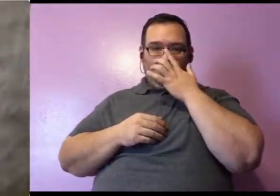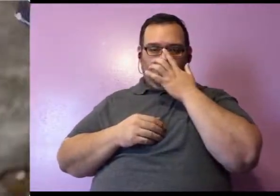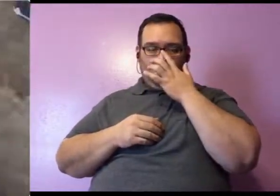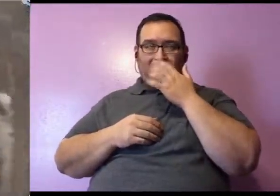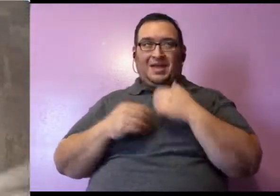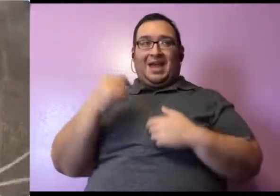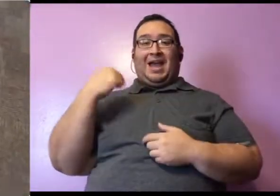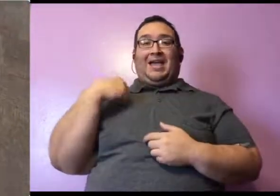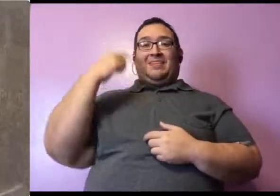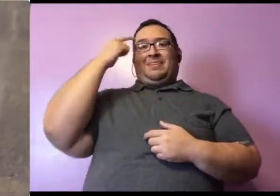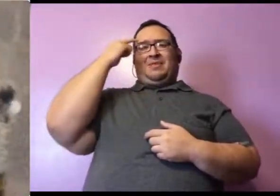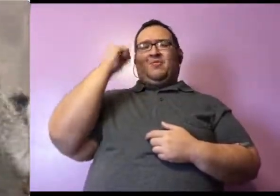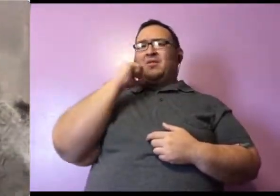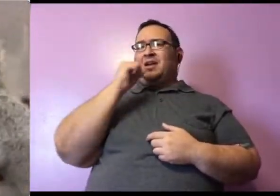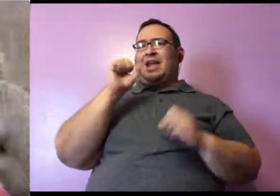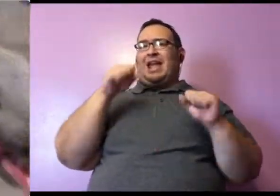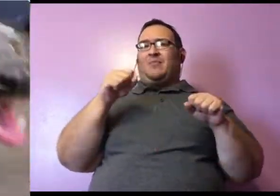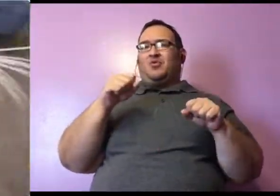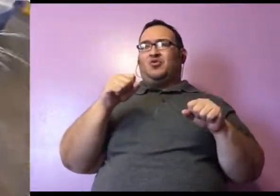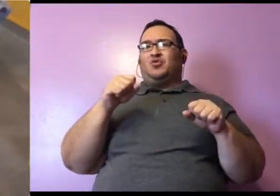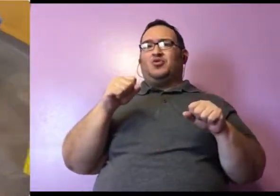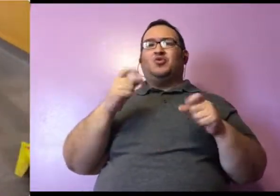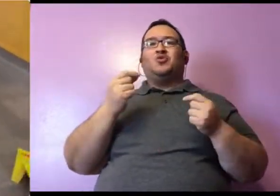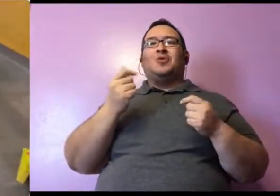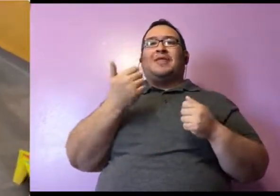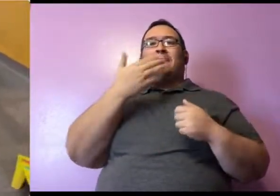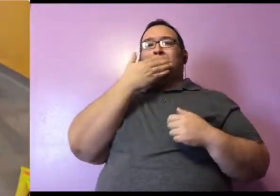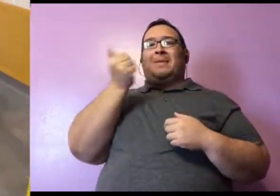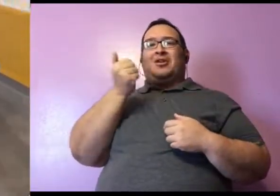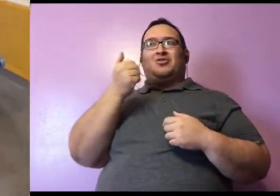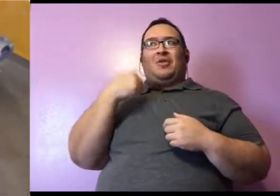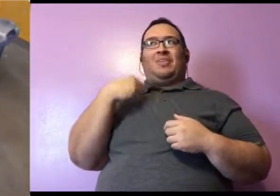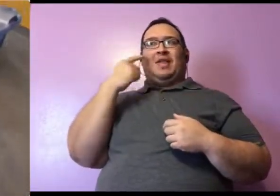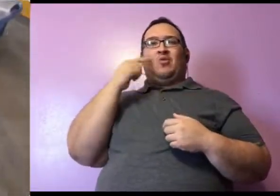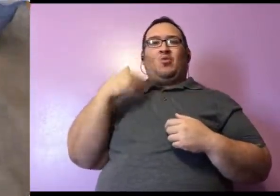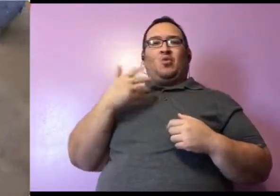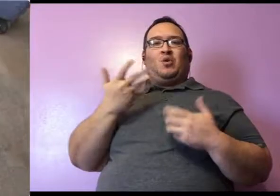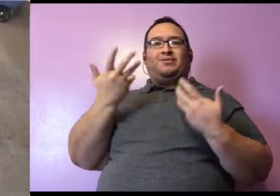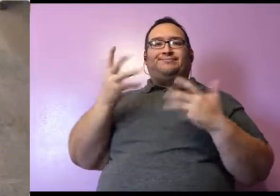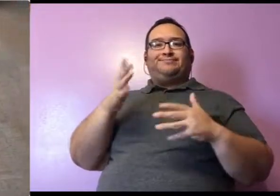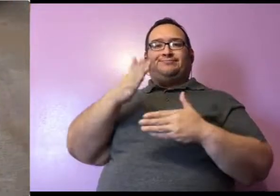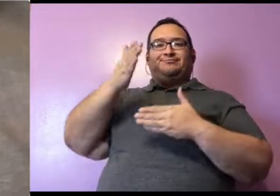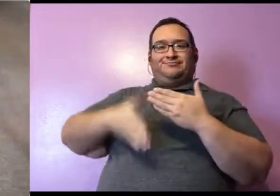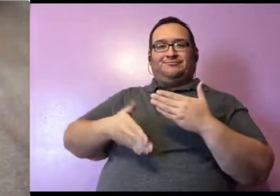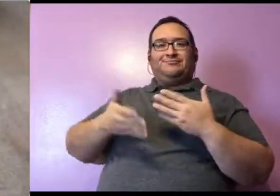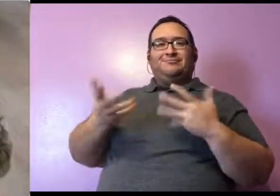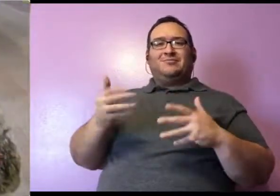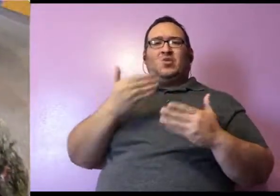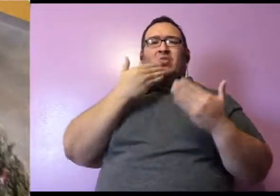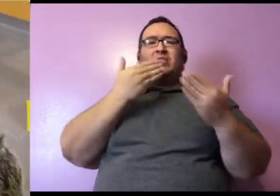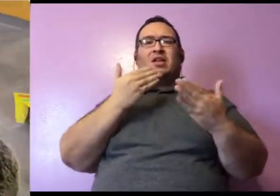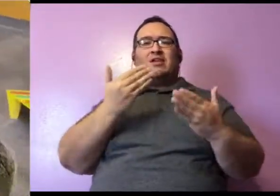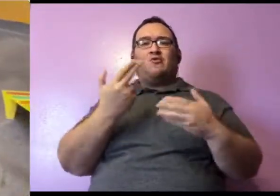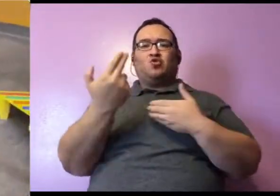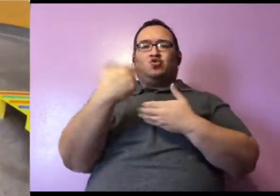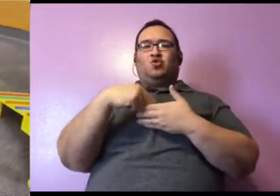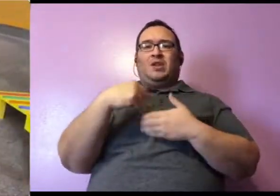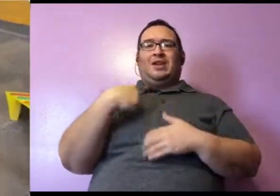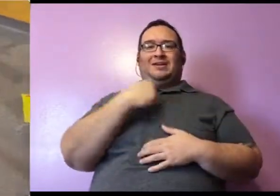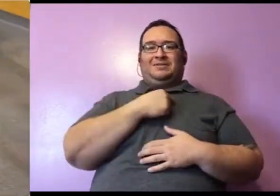And I think that we're not going to be able to get anything better than that. So we are probably going to wrap it up. Thank you guys so much for joining us today.